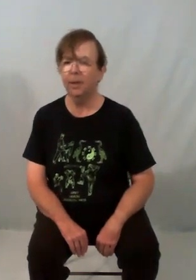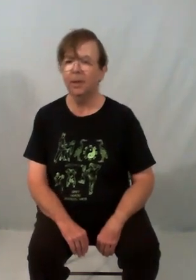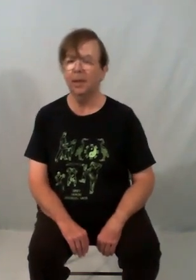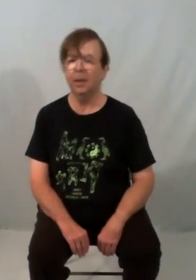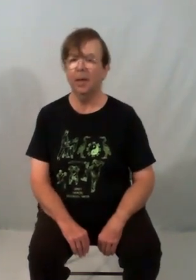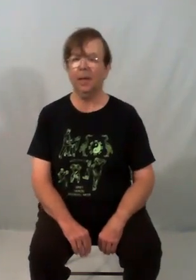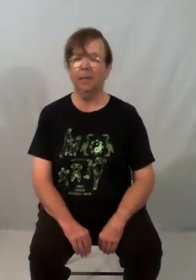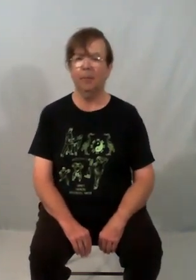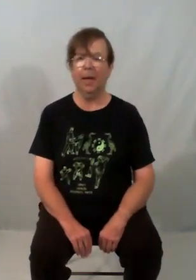I come back.